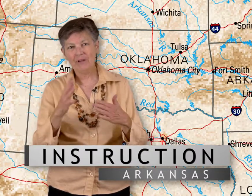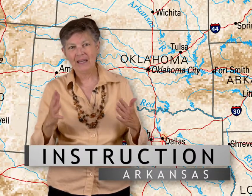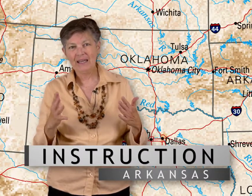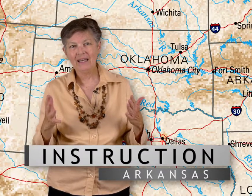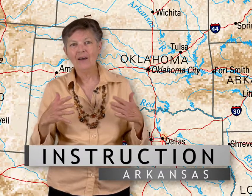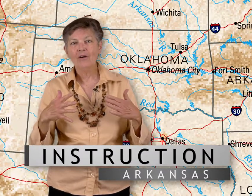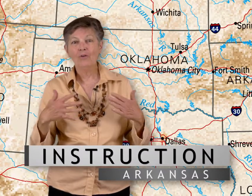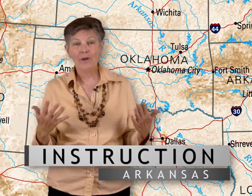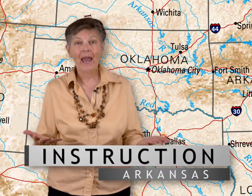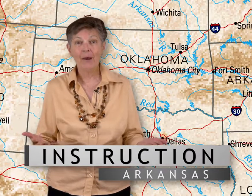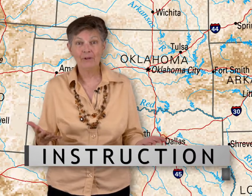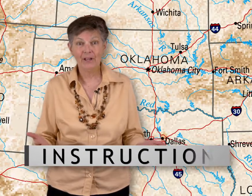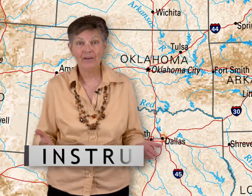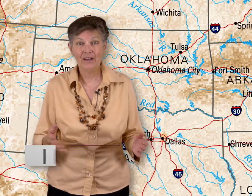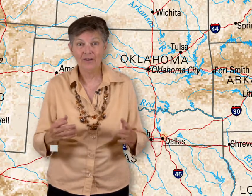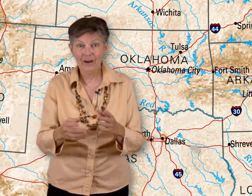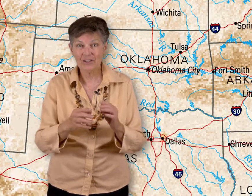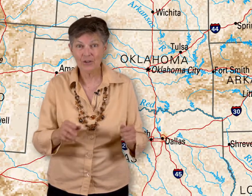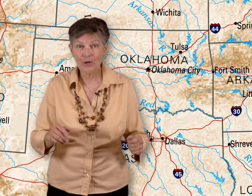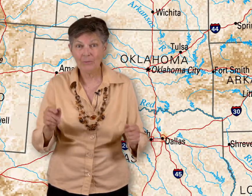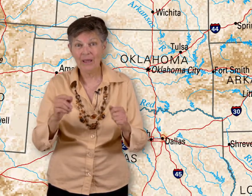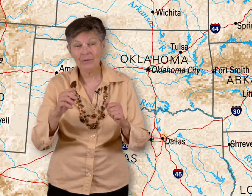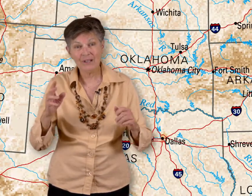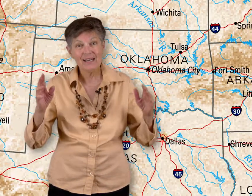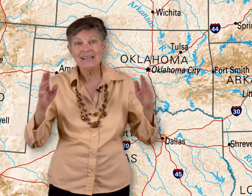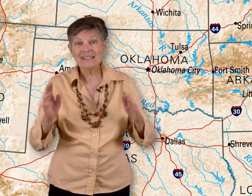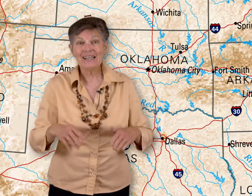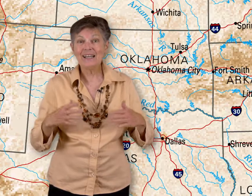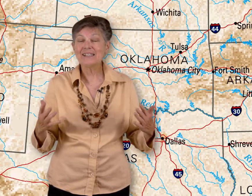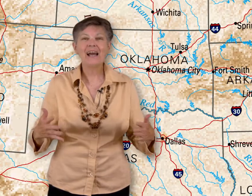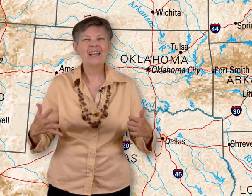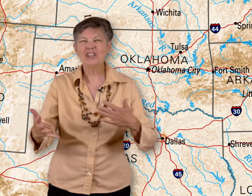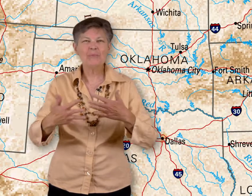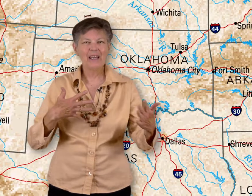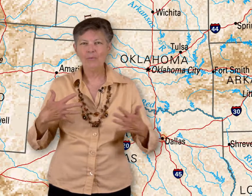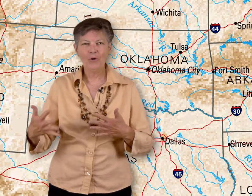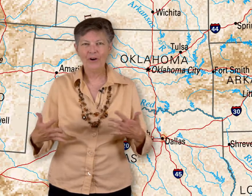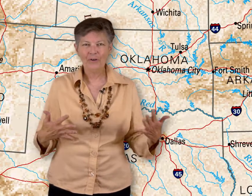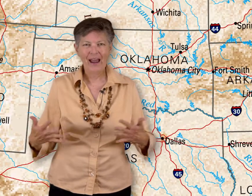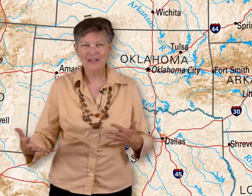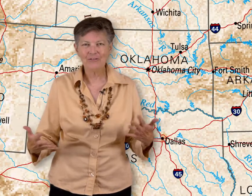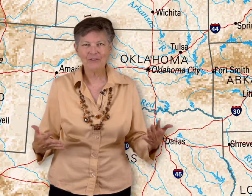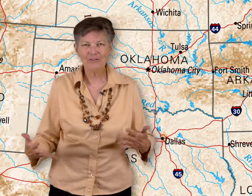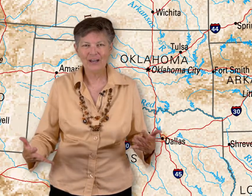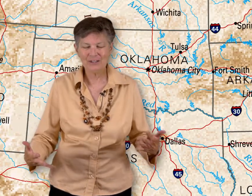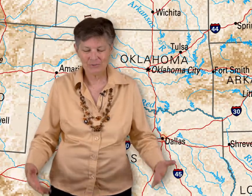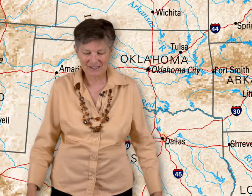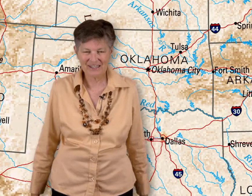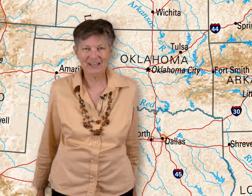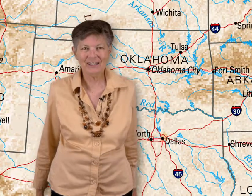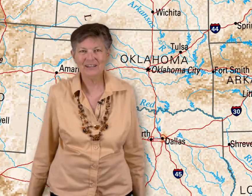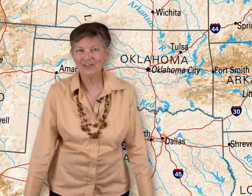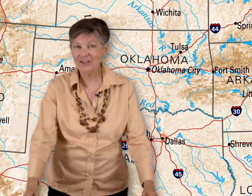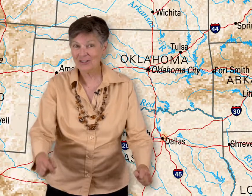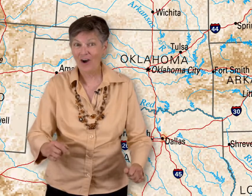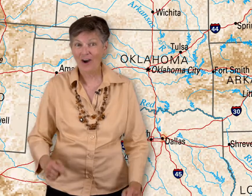of the key vocabulary, alright, so you can be able to sing and sign and just make it more interactive and fun to be singing the song.